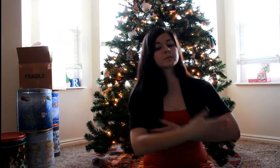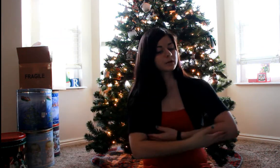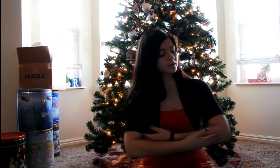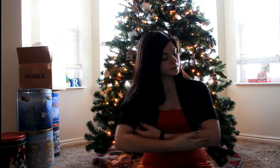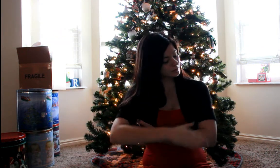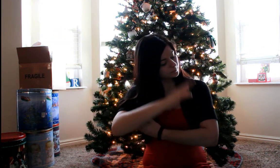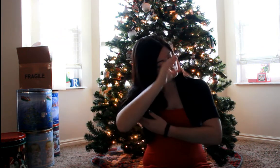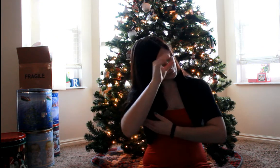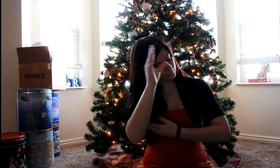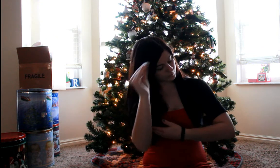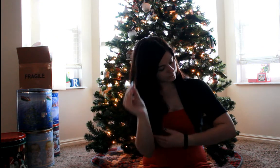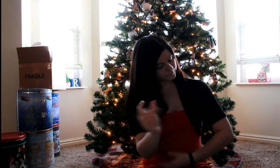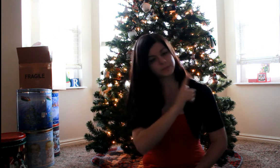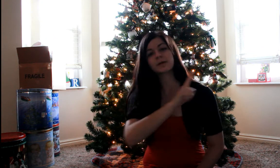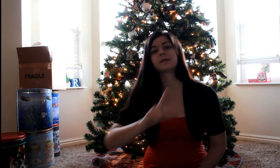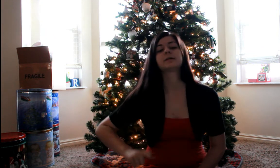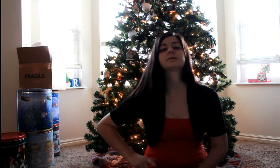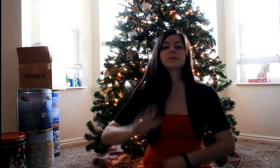baby boy That